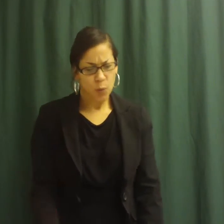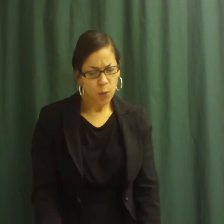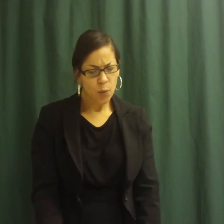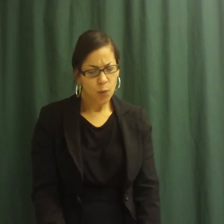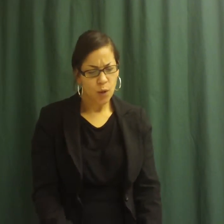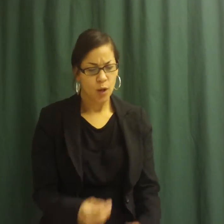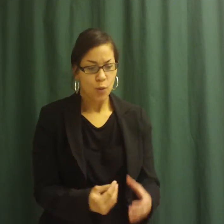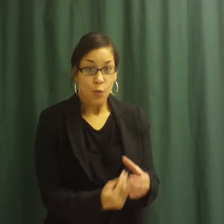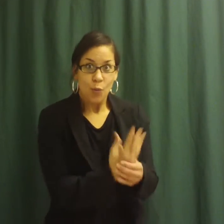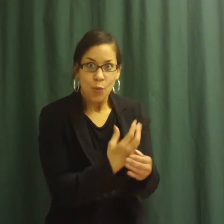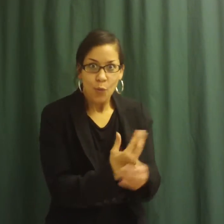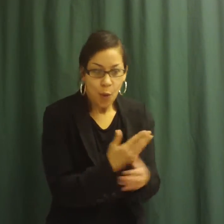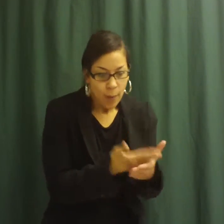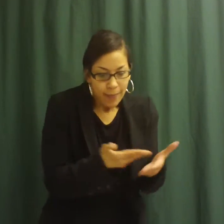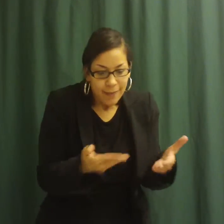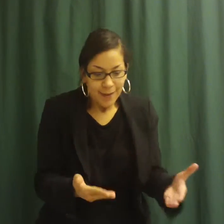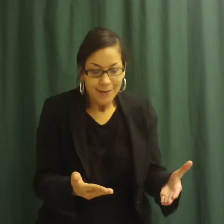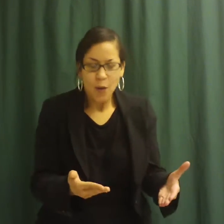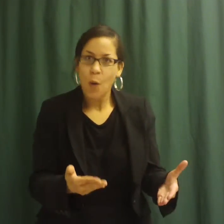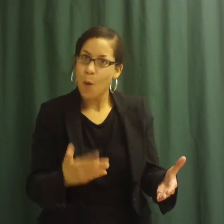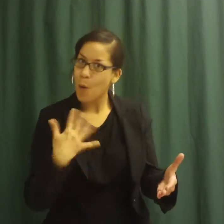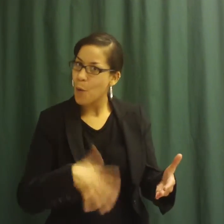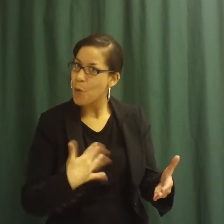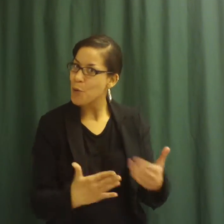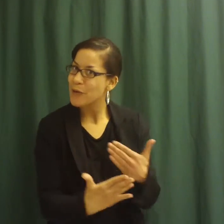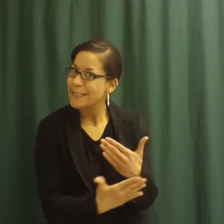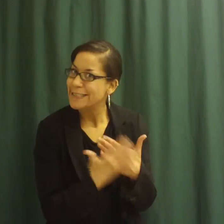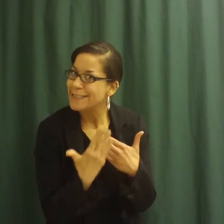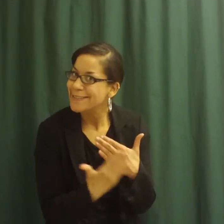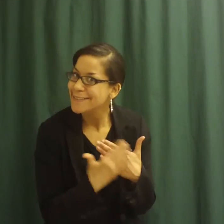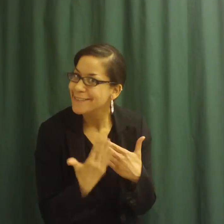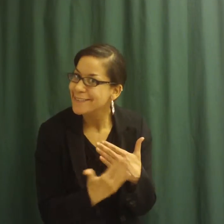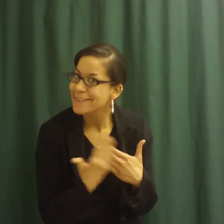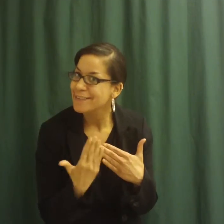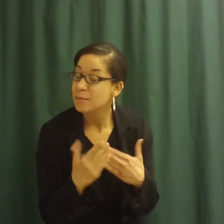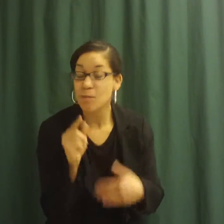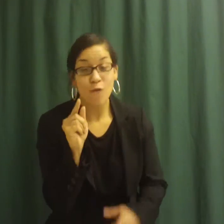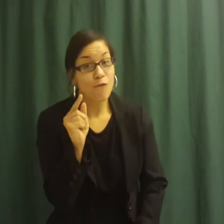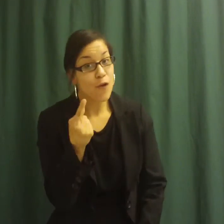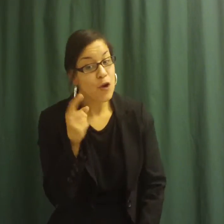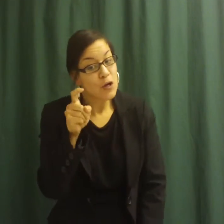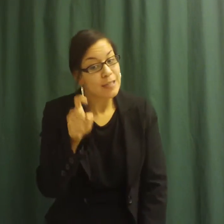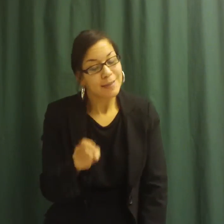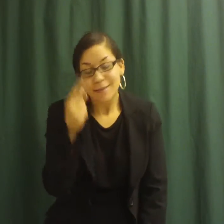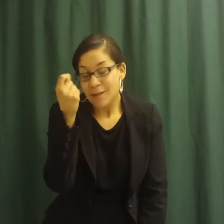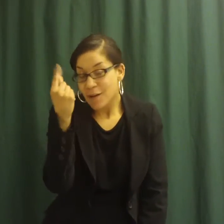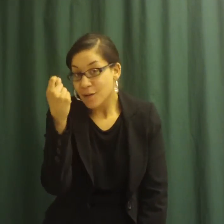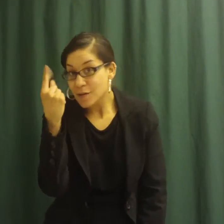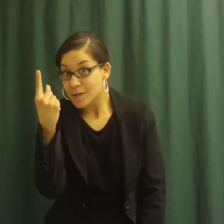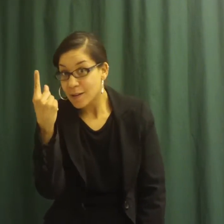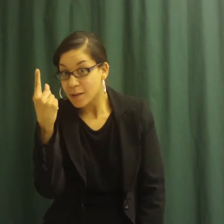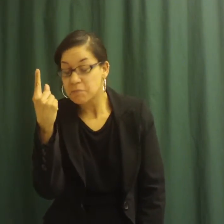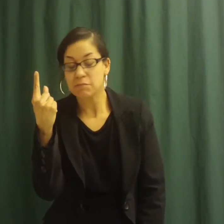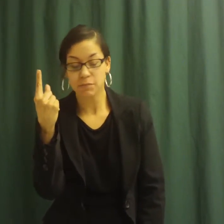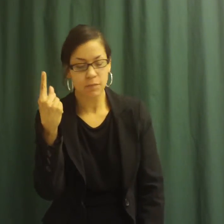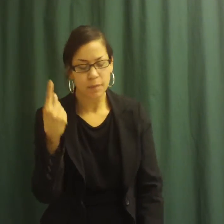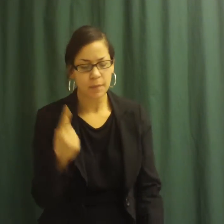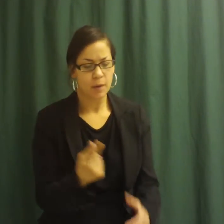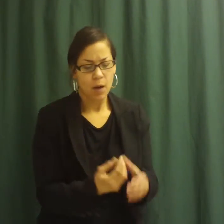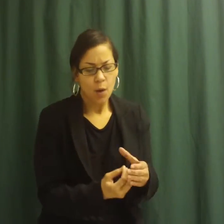but first you have to understand what makes plants grow and how to